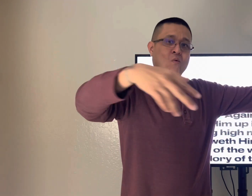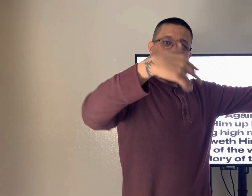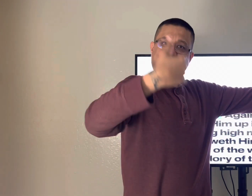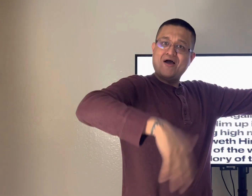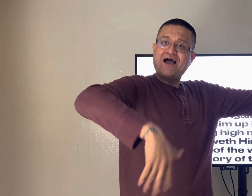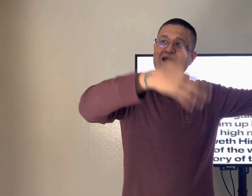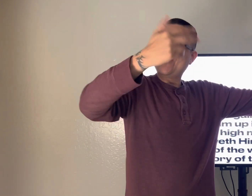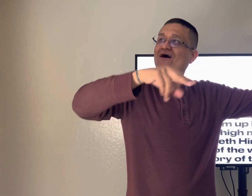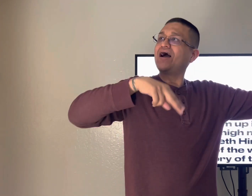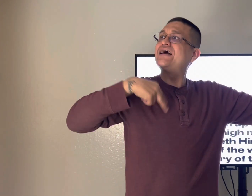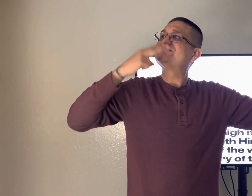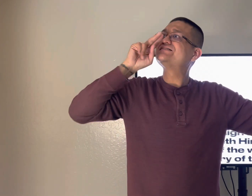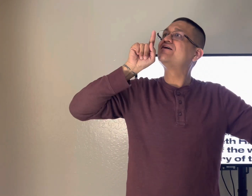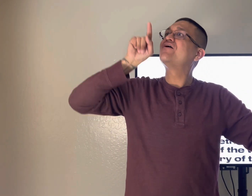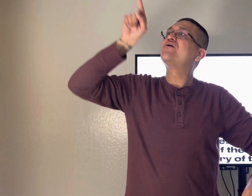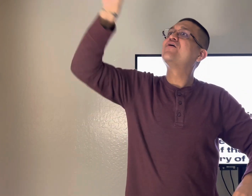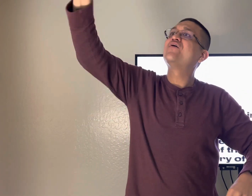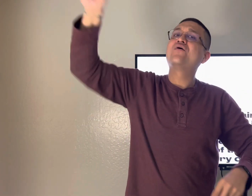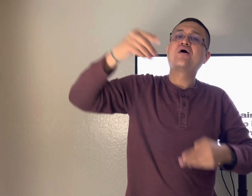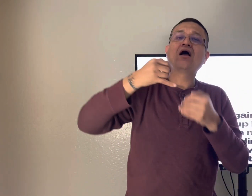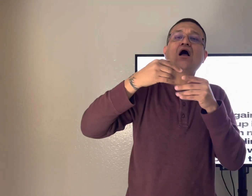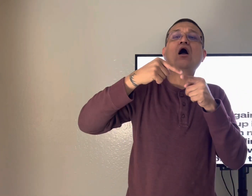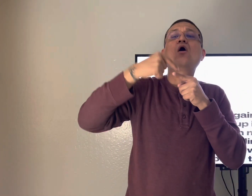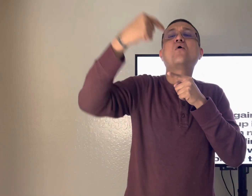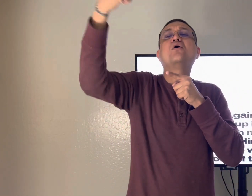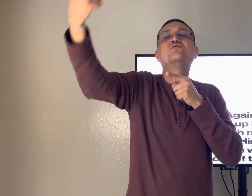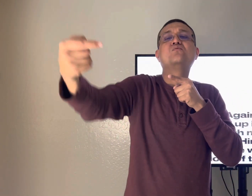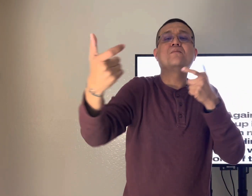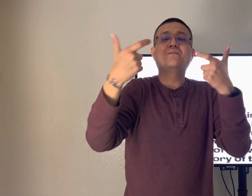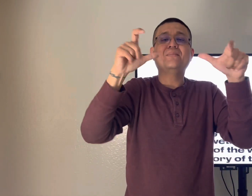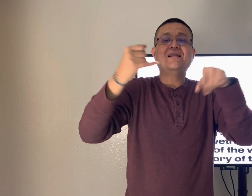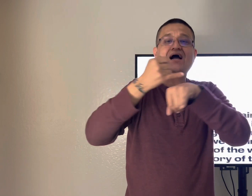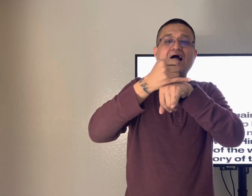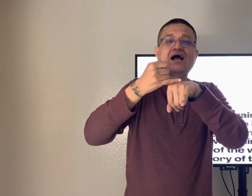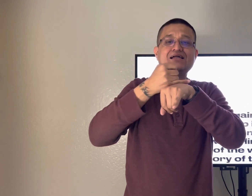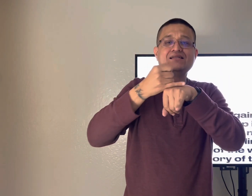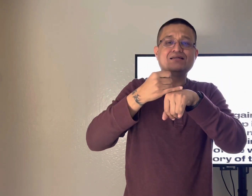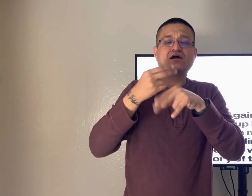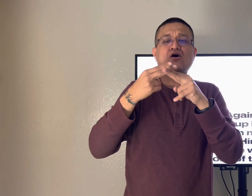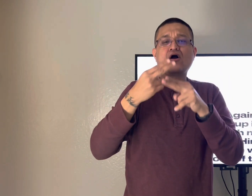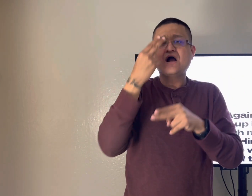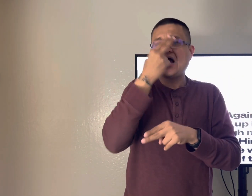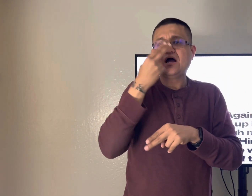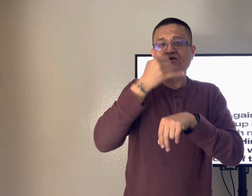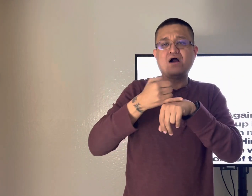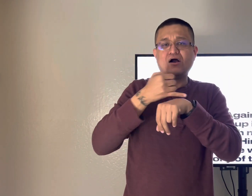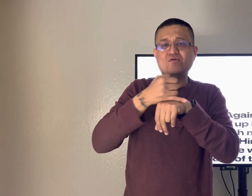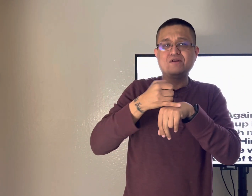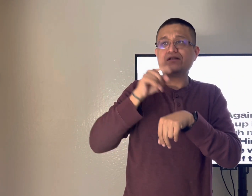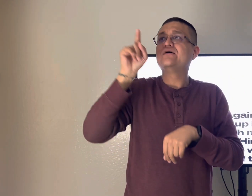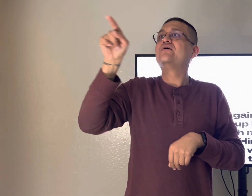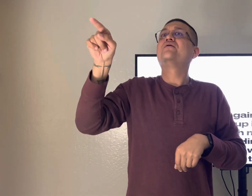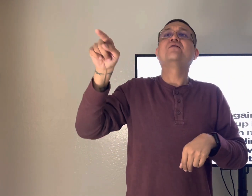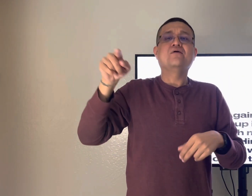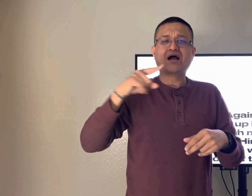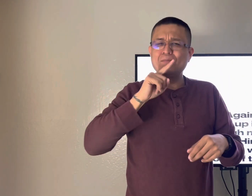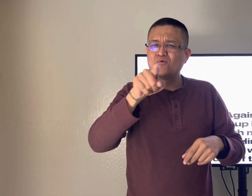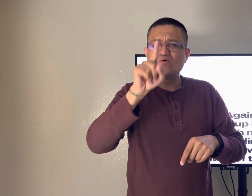so again here he's leading jesus up to the highest mountain to overlook and we went to south lake tahoe but you know we